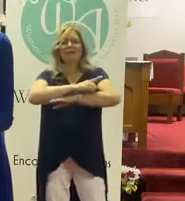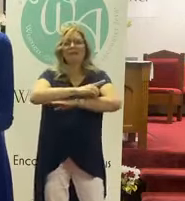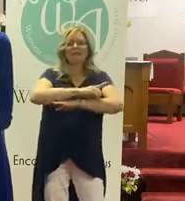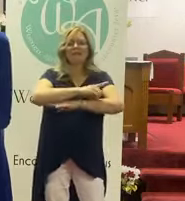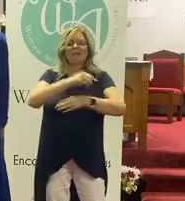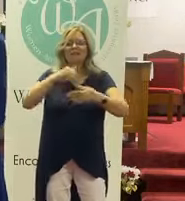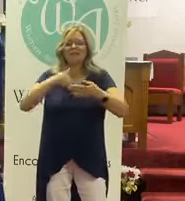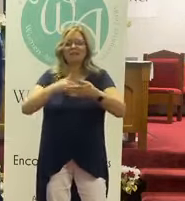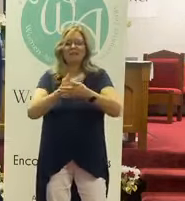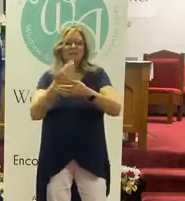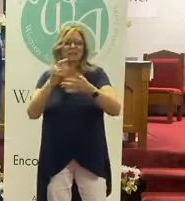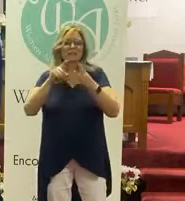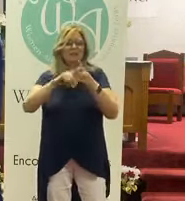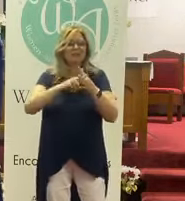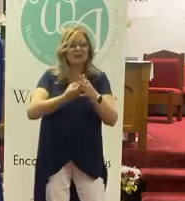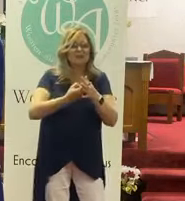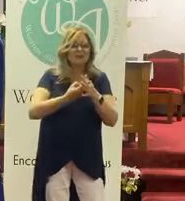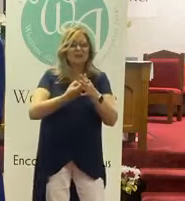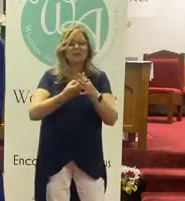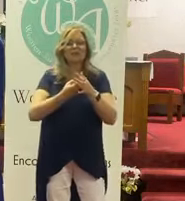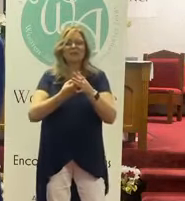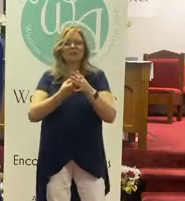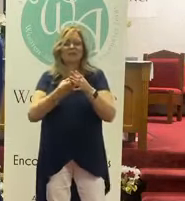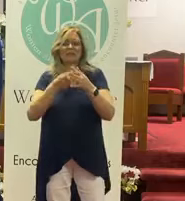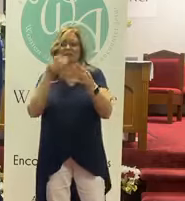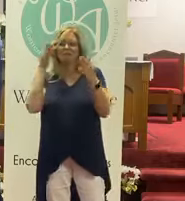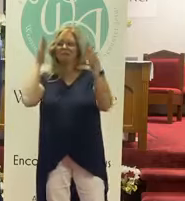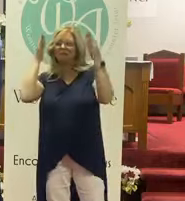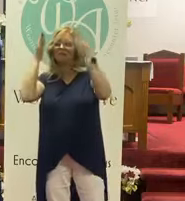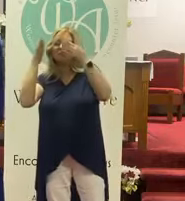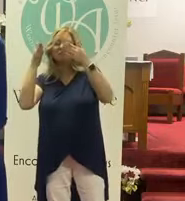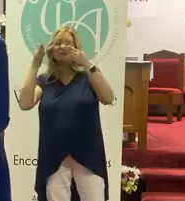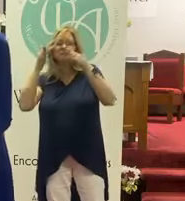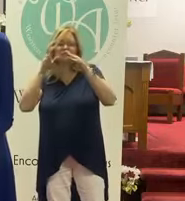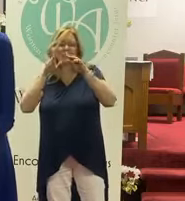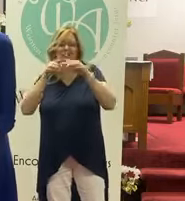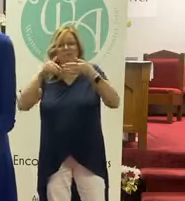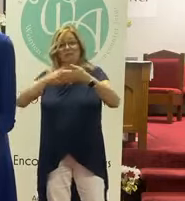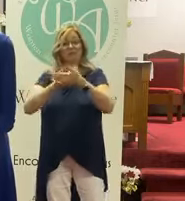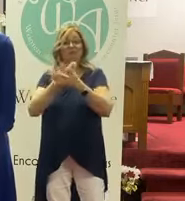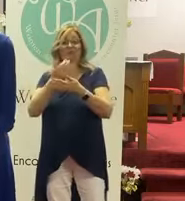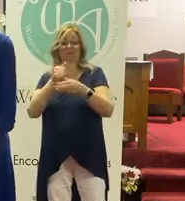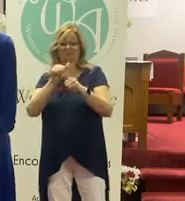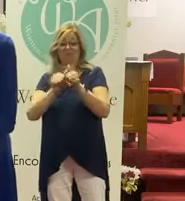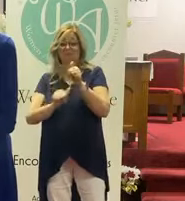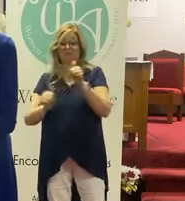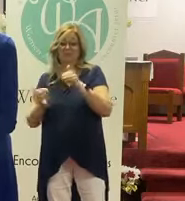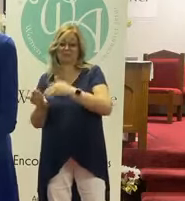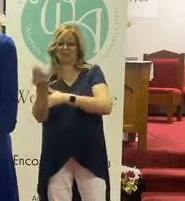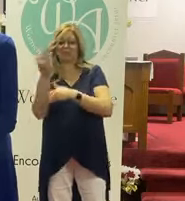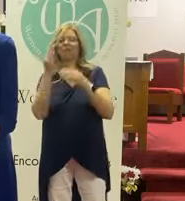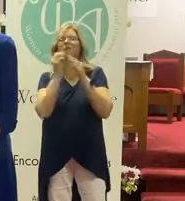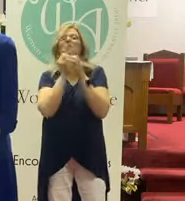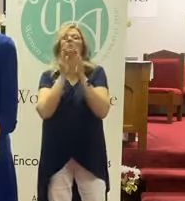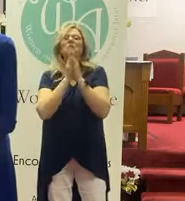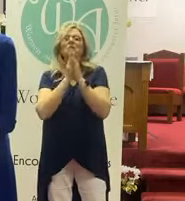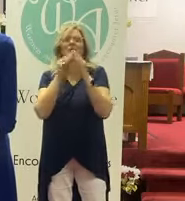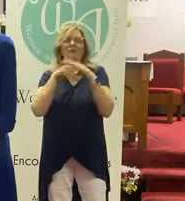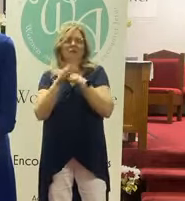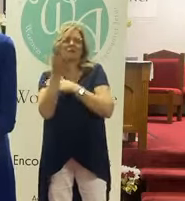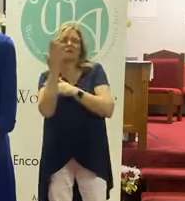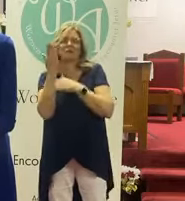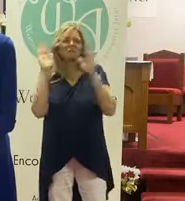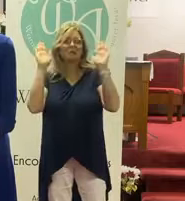You've got a fresh start. Your hope is renewed every morning. And I love to pray in the morning. I we all should.